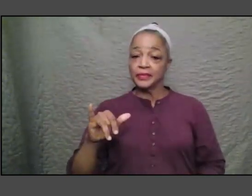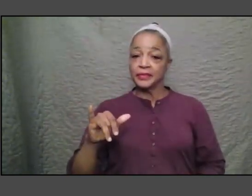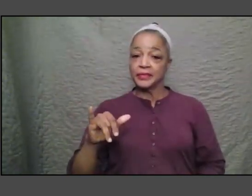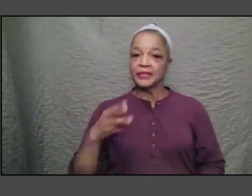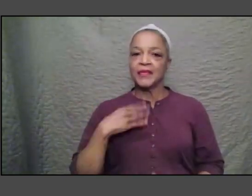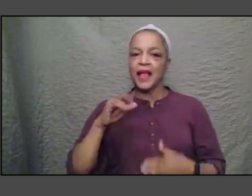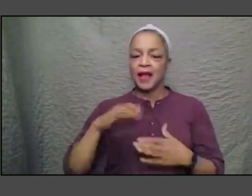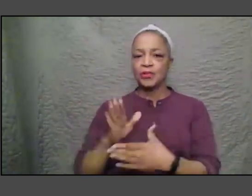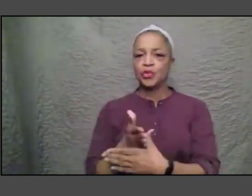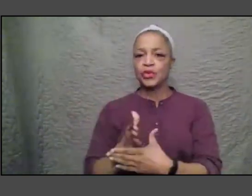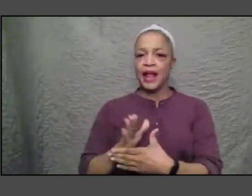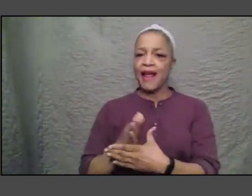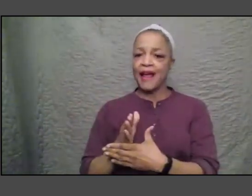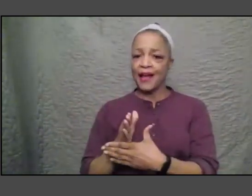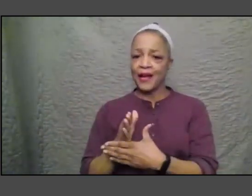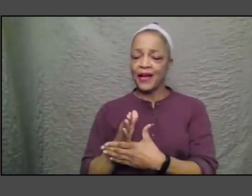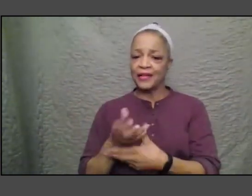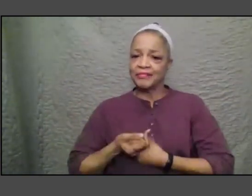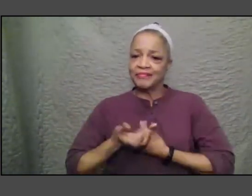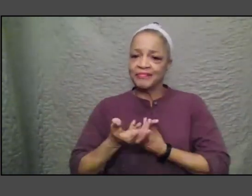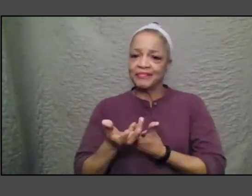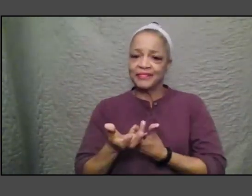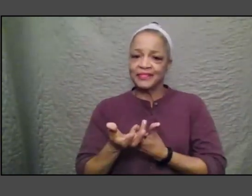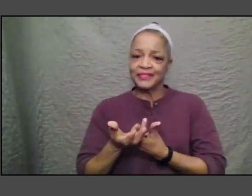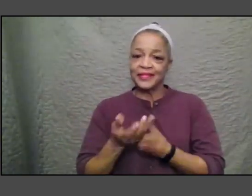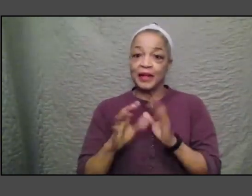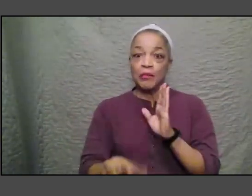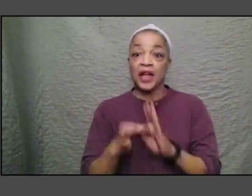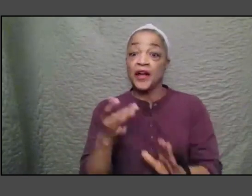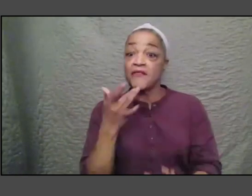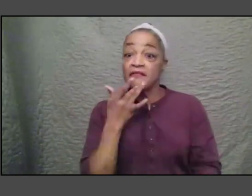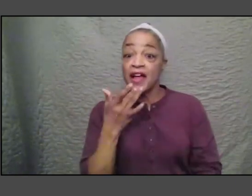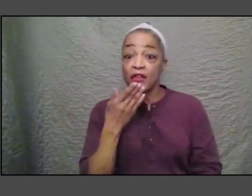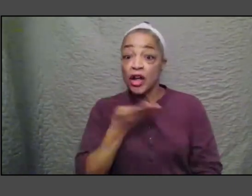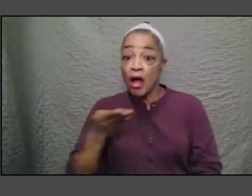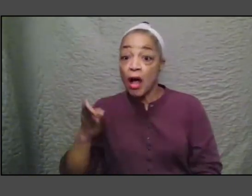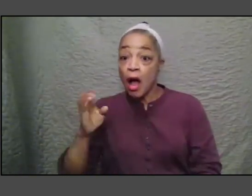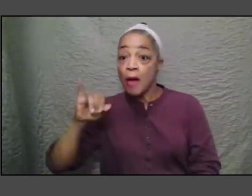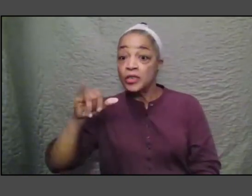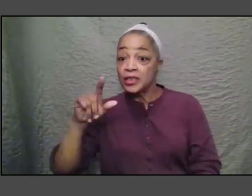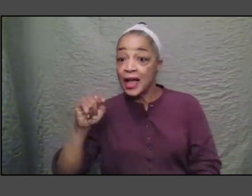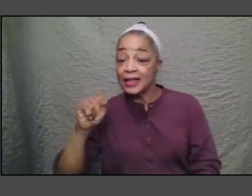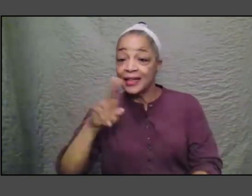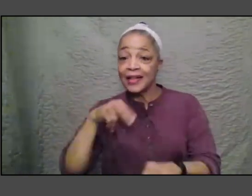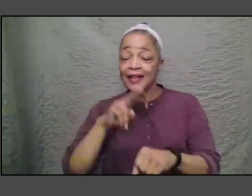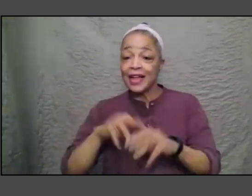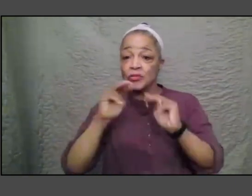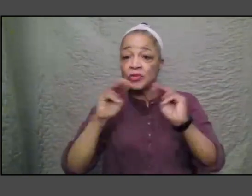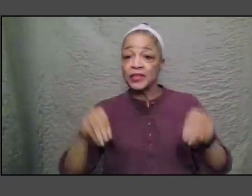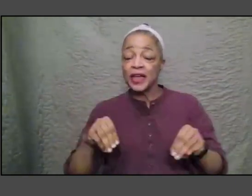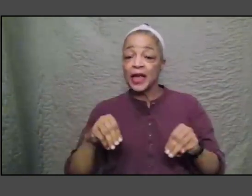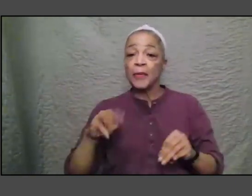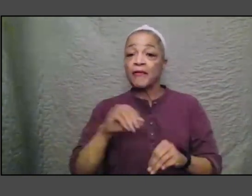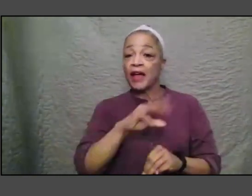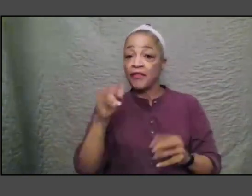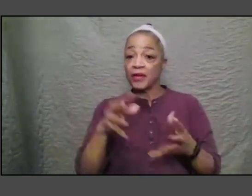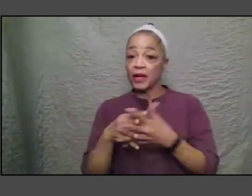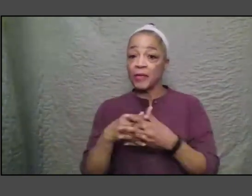I can't really choose a favorite object in the in the National Museum of African American History and Culture but if I had to it would be Ashley's